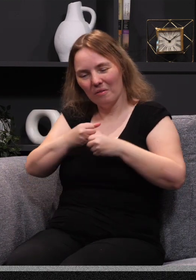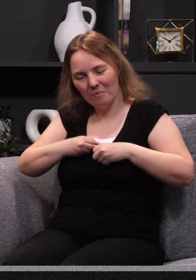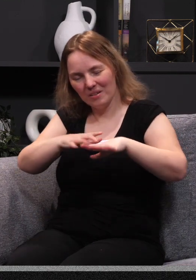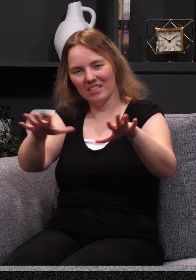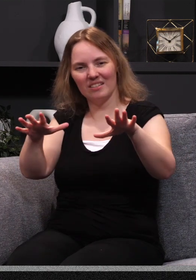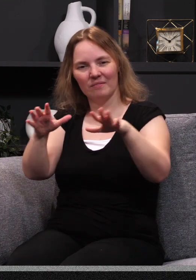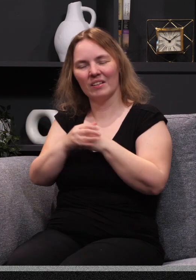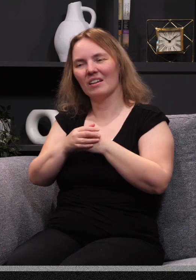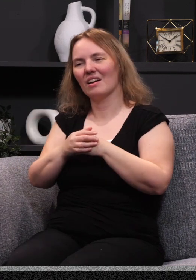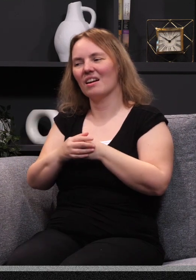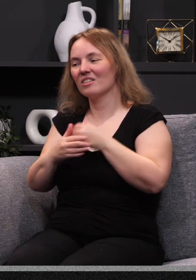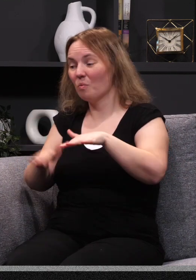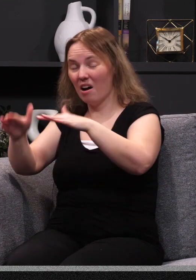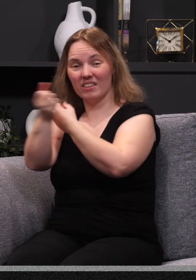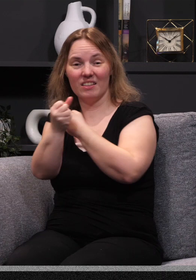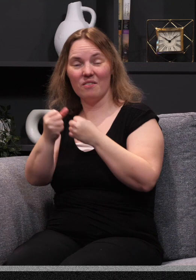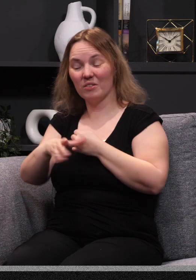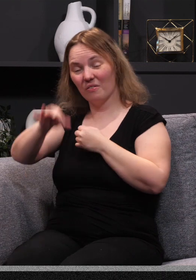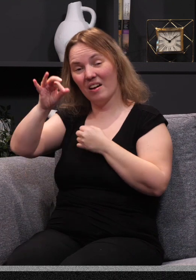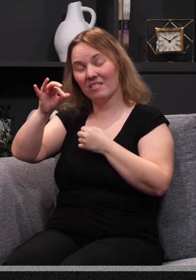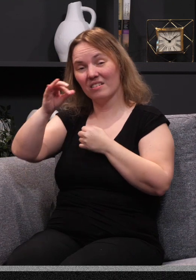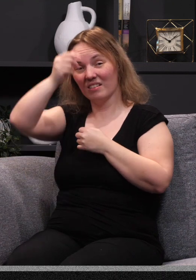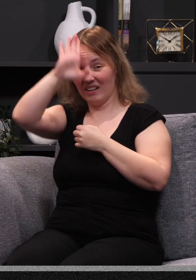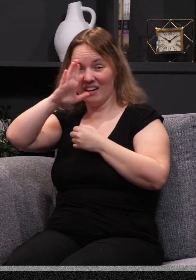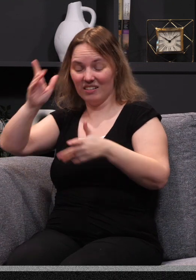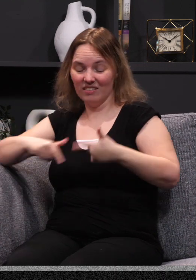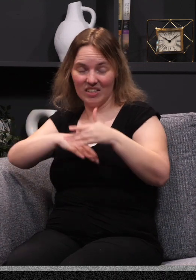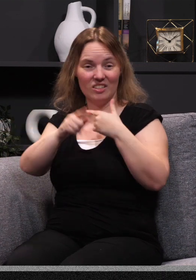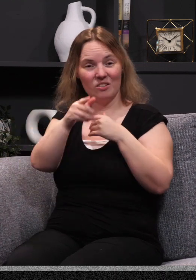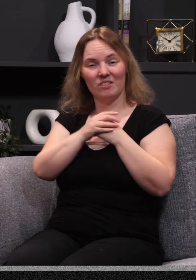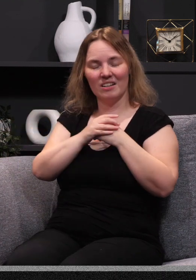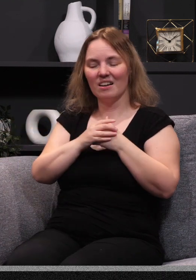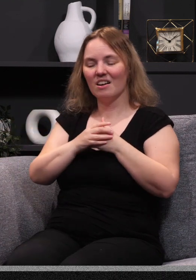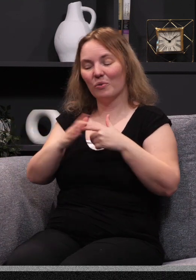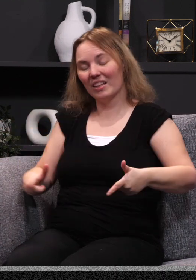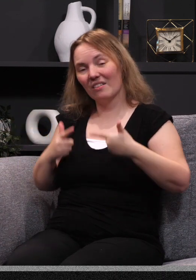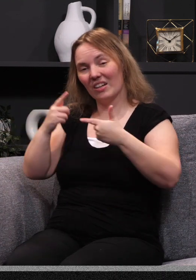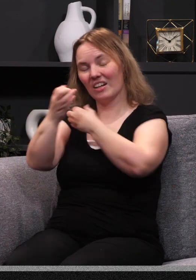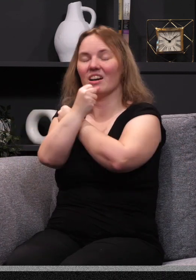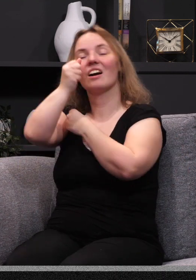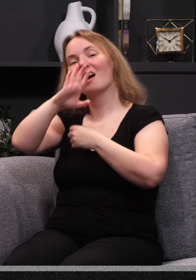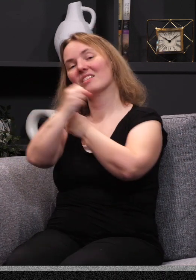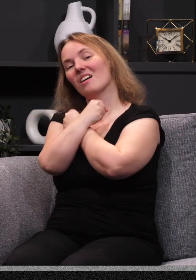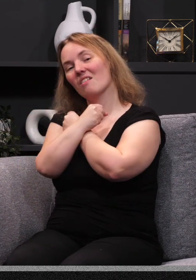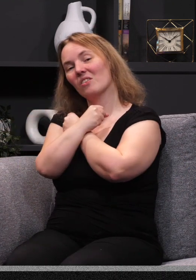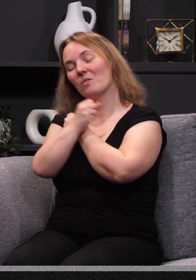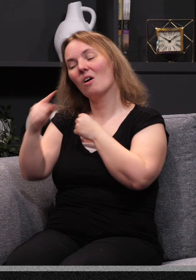says, if you learn to love and trust in him and walk in that love, then you'll discover that God also lives in you. If we live in God's love, we will